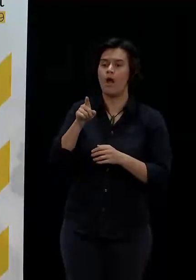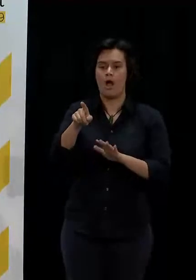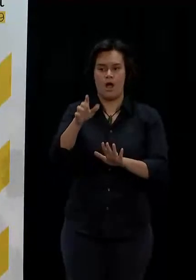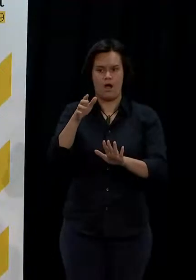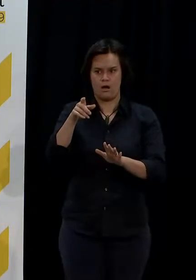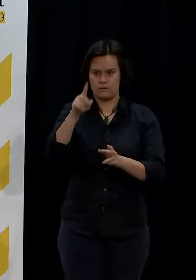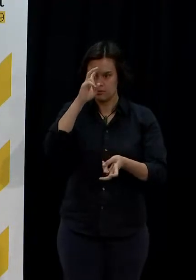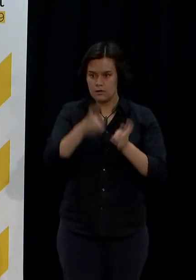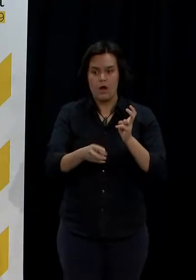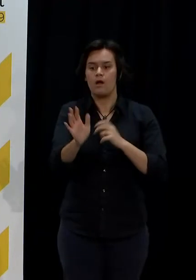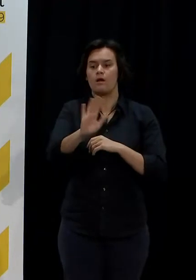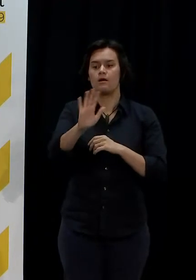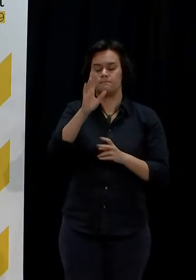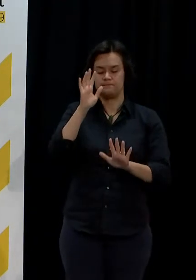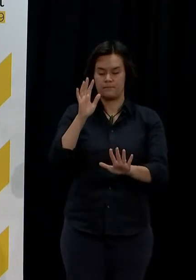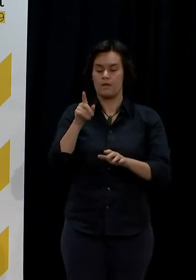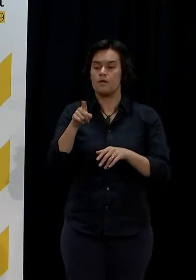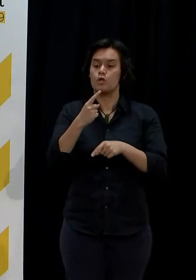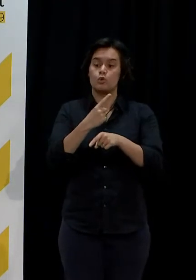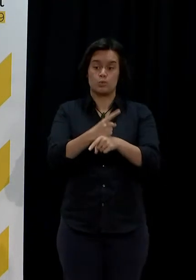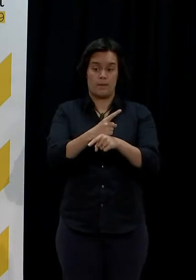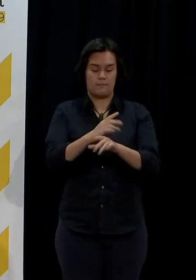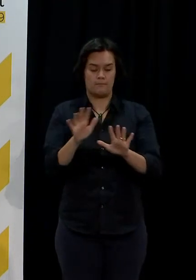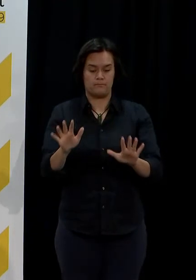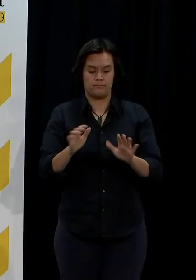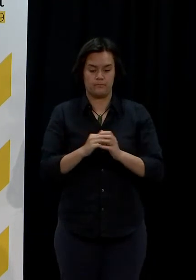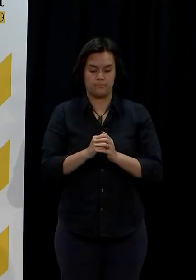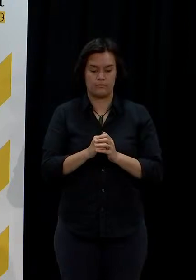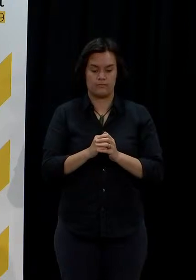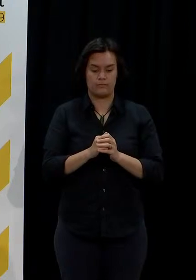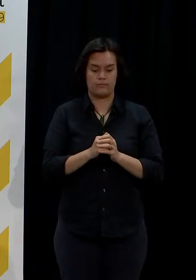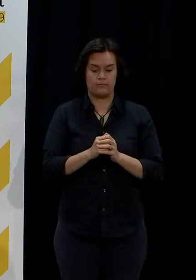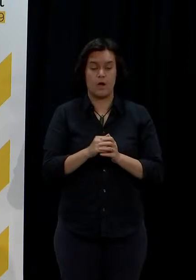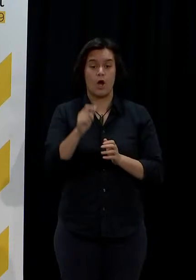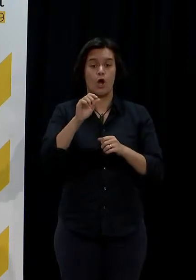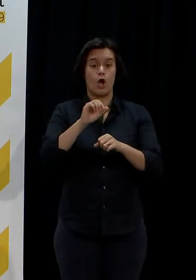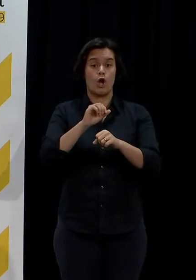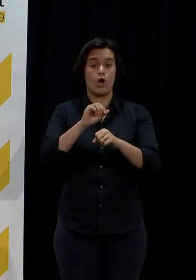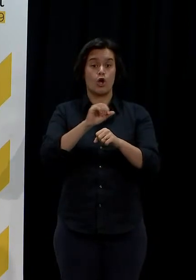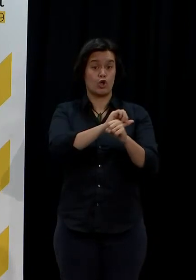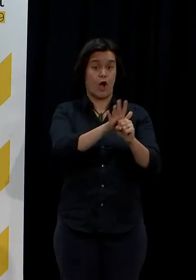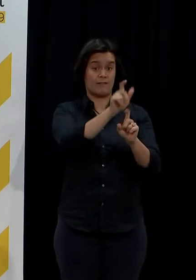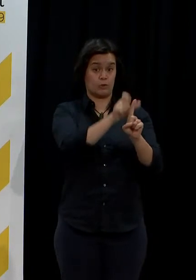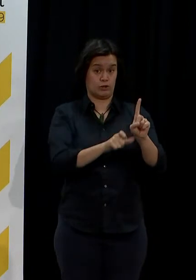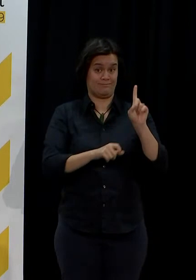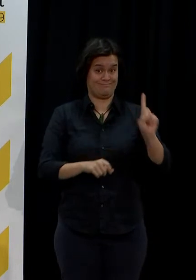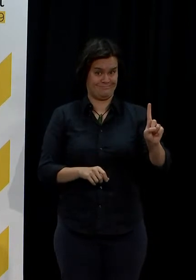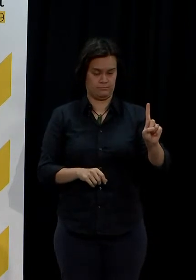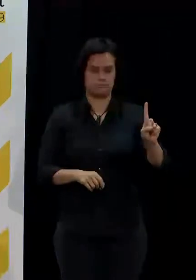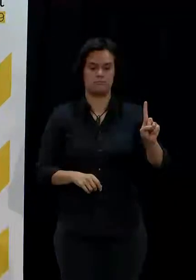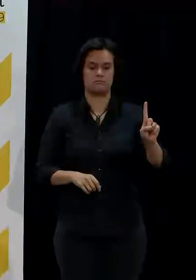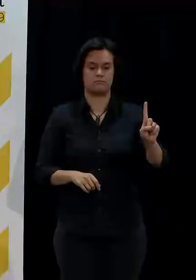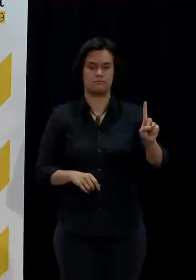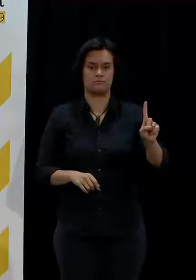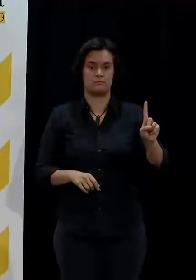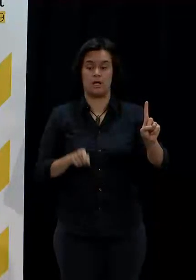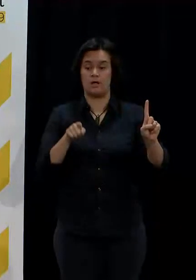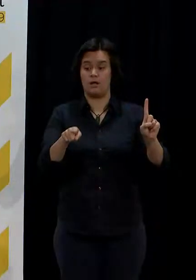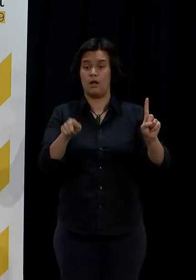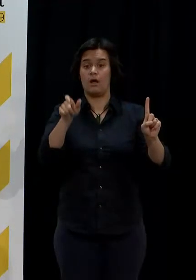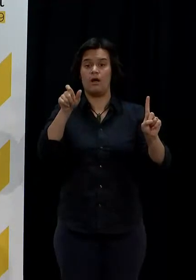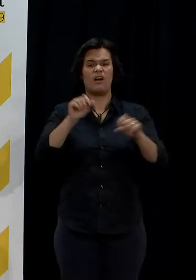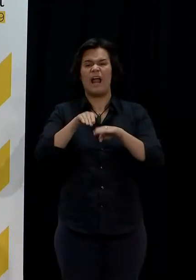misunderstand. No, you misunderstand me. So you can still, of course, be identified as being a contact while you're in lockdown, but have still gone to the supermarket